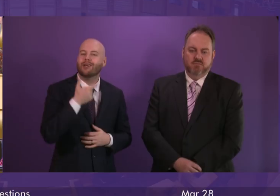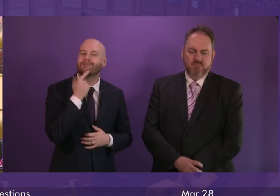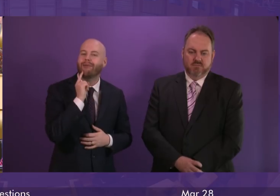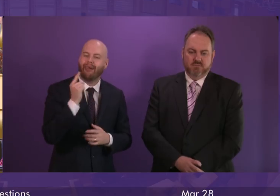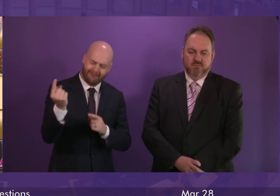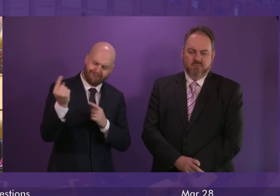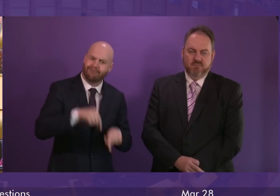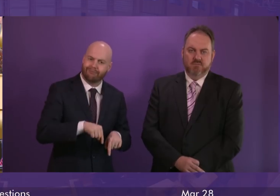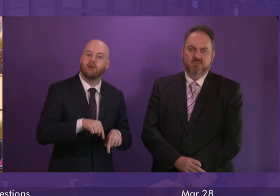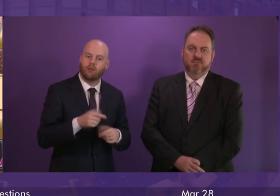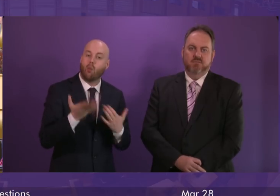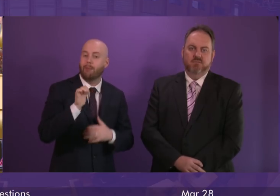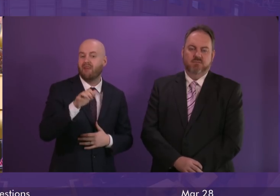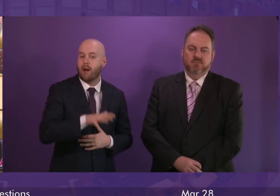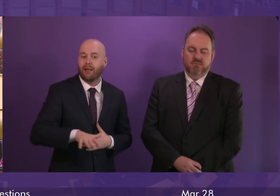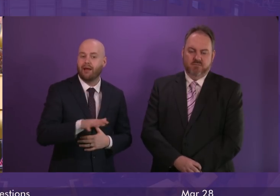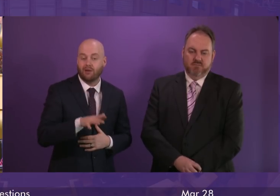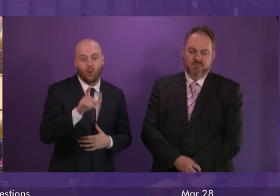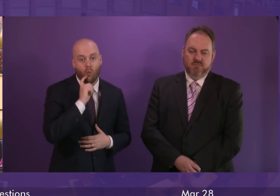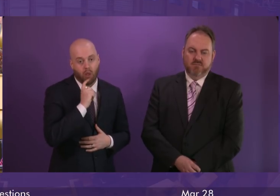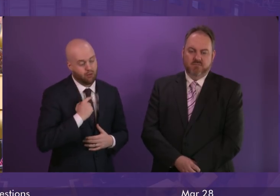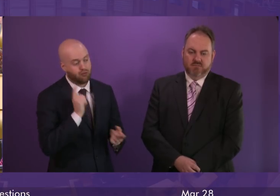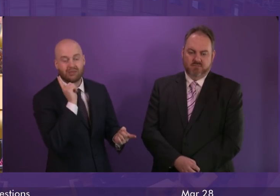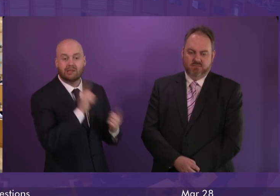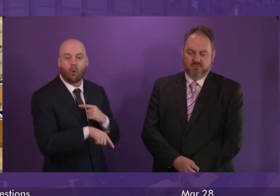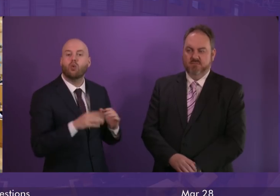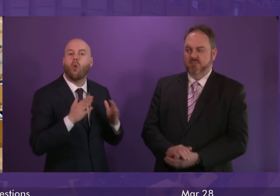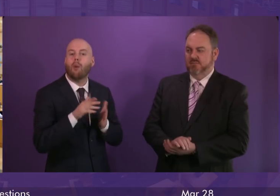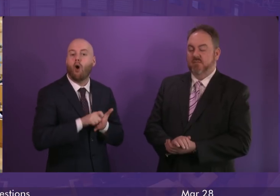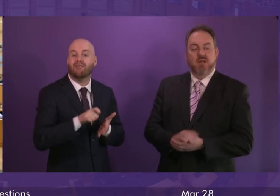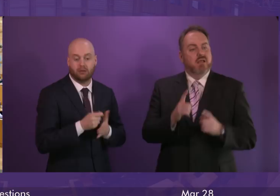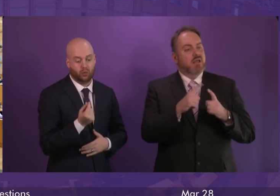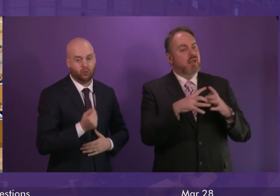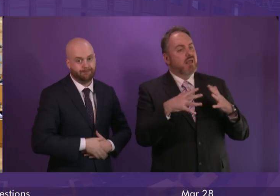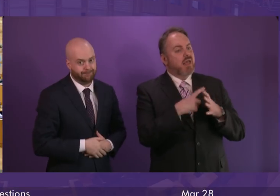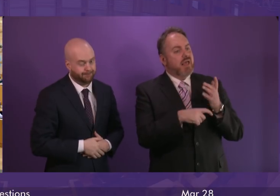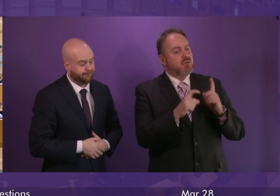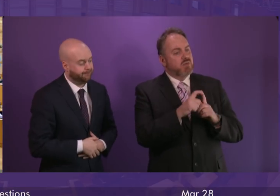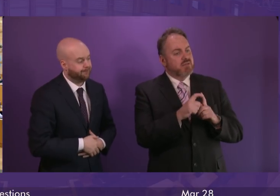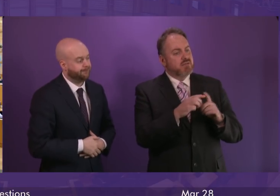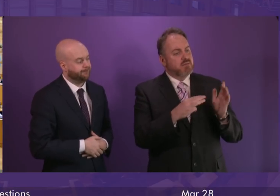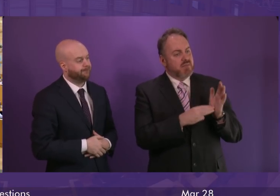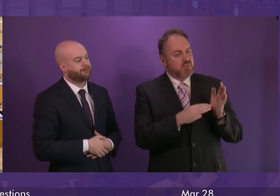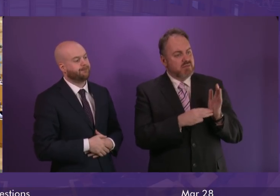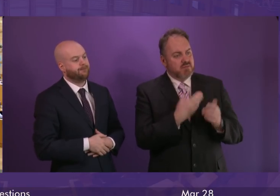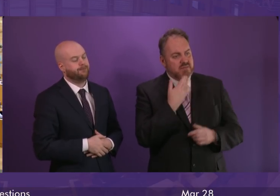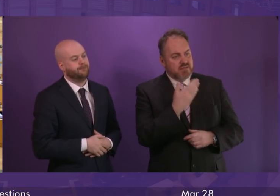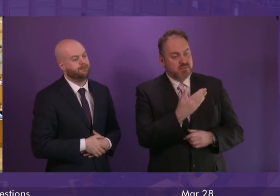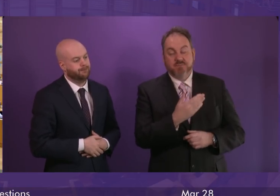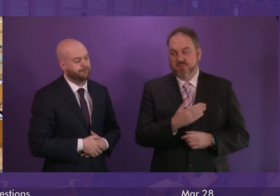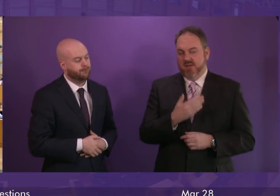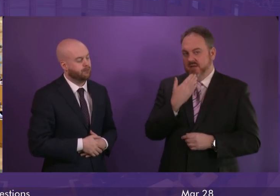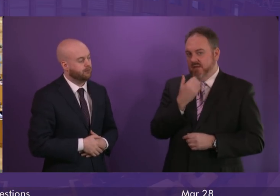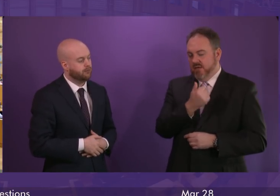will make representations to the Home Office and respond to Ms Harper as soon as possible. Edward Mountain to be followed by Gillian Martin. Thank you